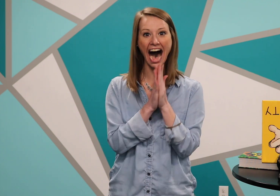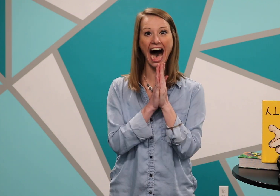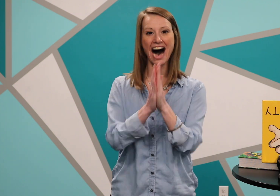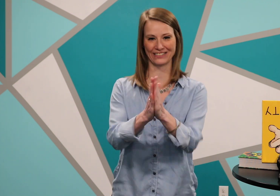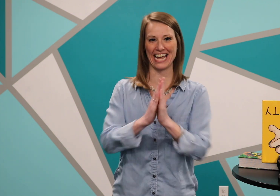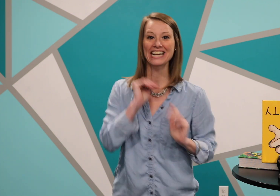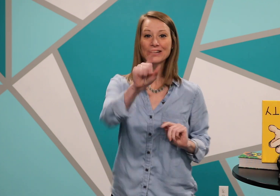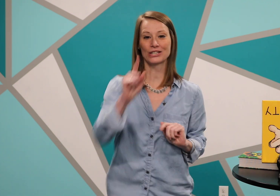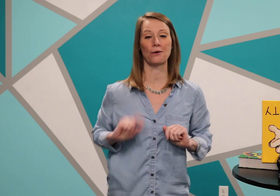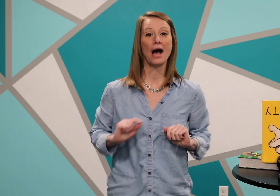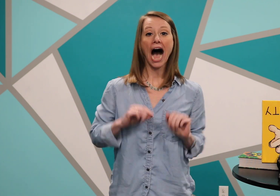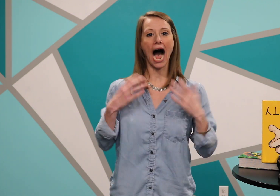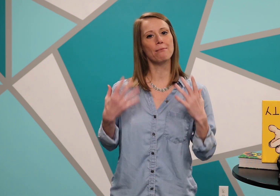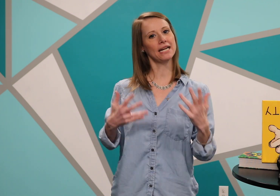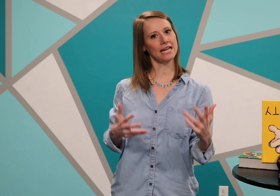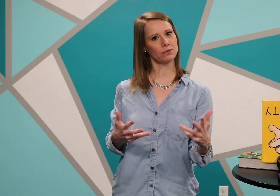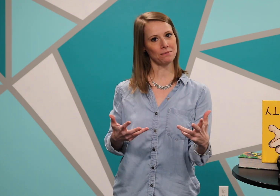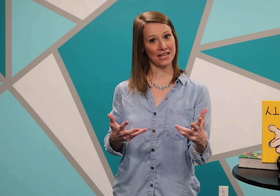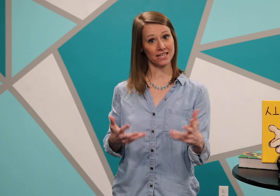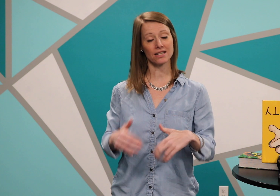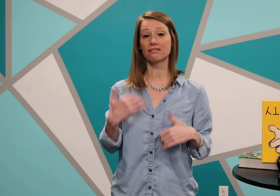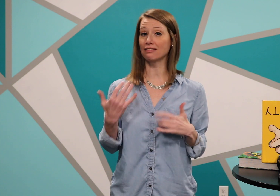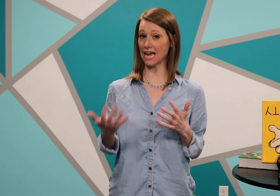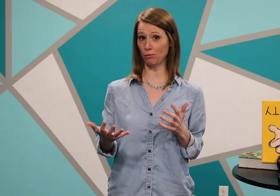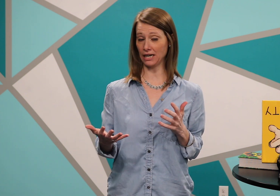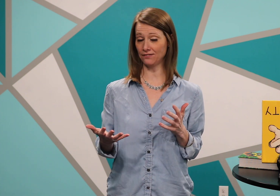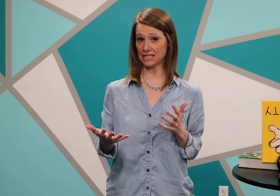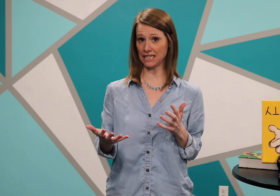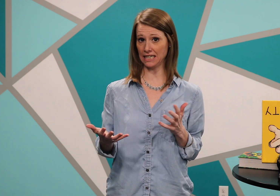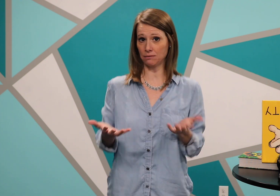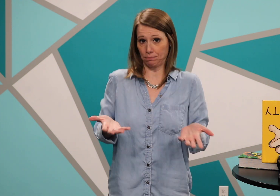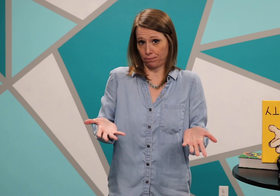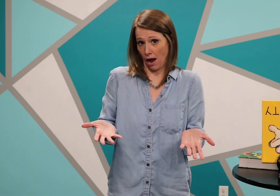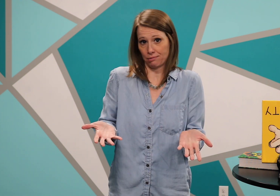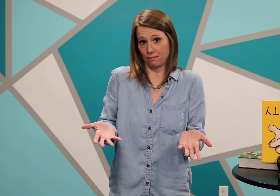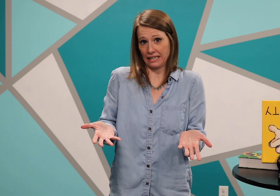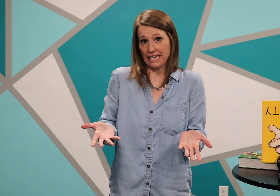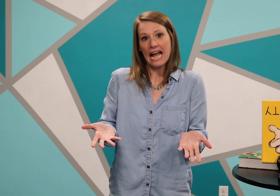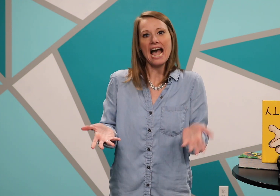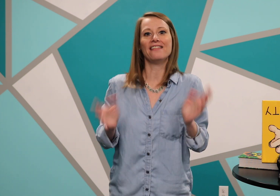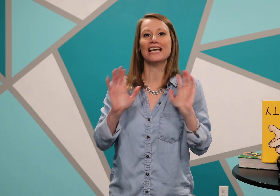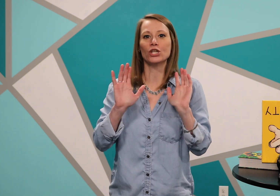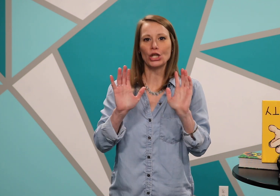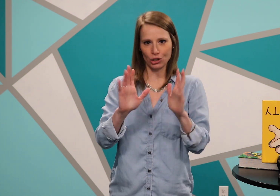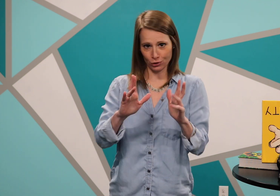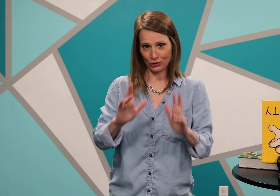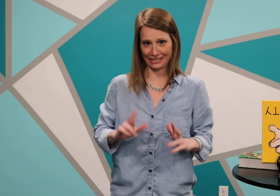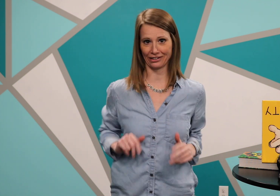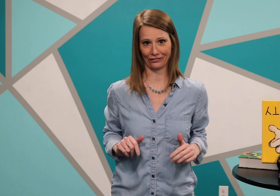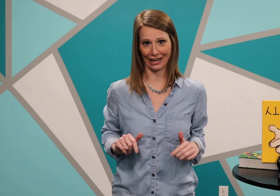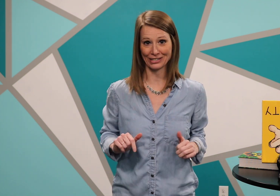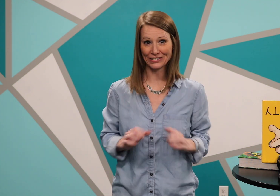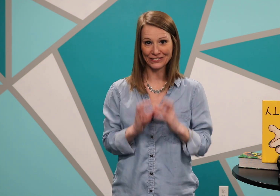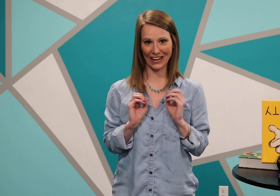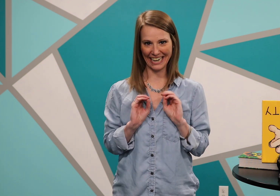Okay, so I'm going to name some things that they would have seen probably, and then you do the sound effects. Ready?